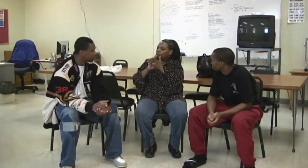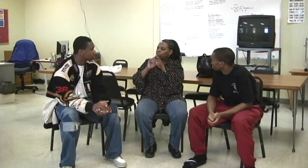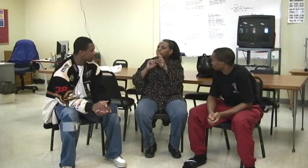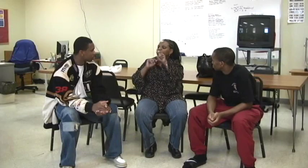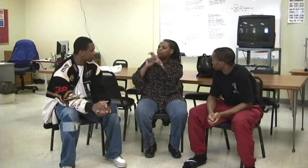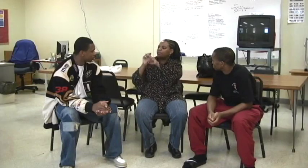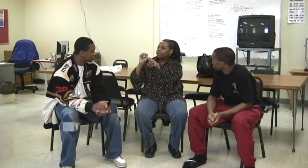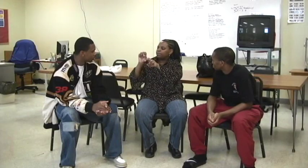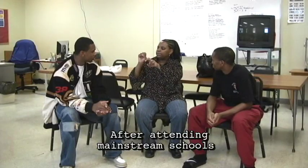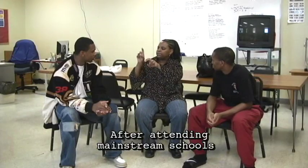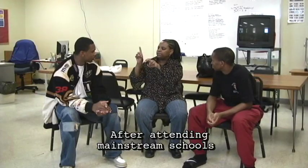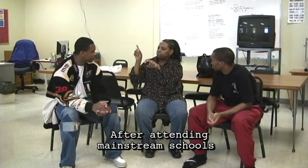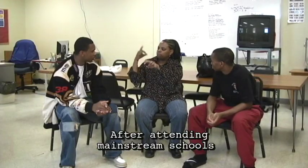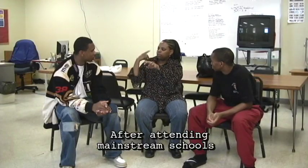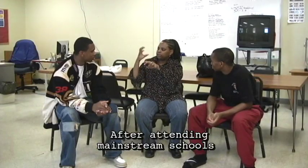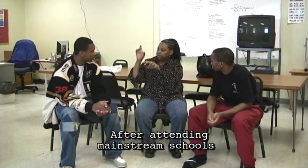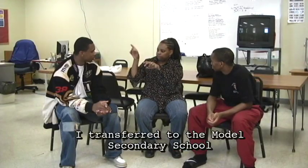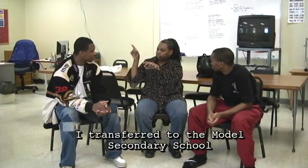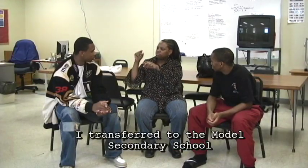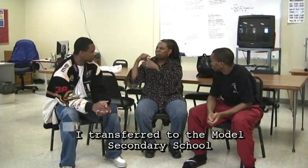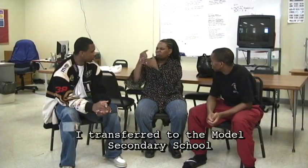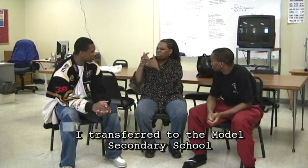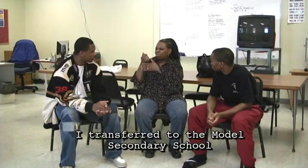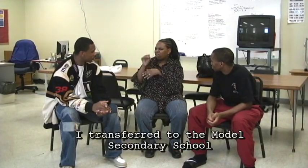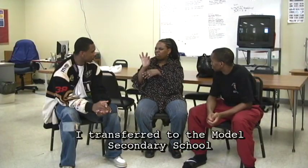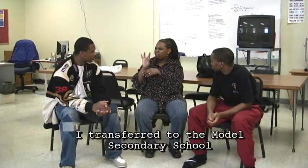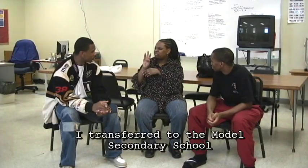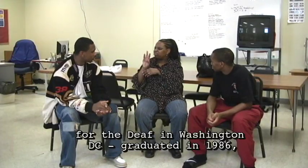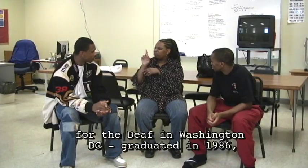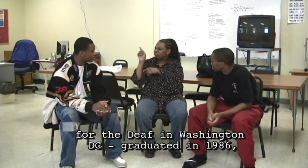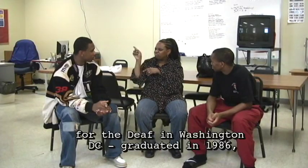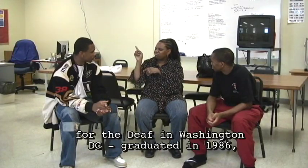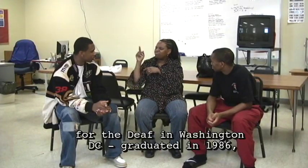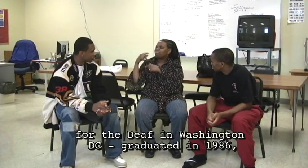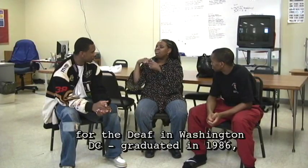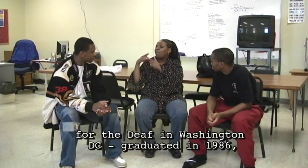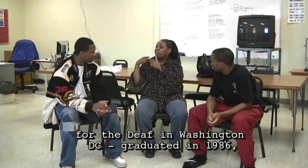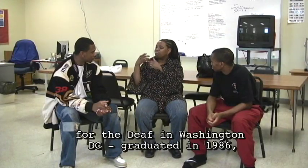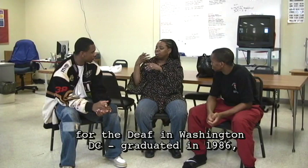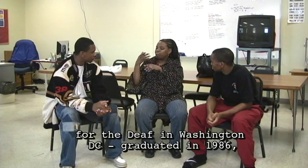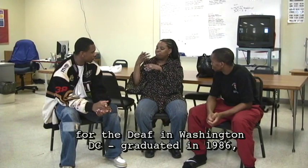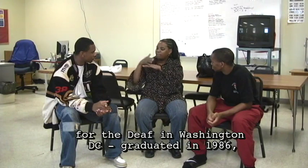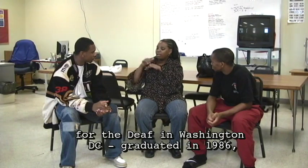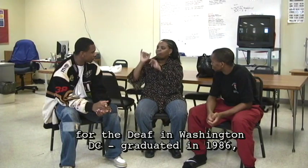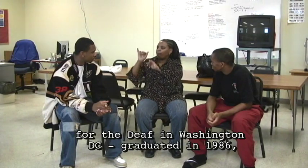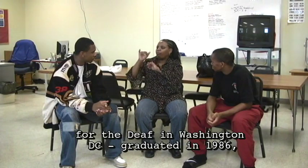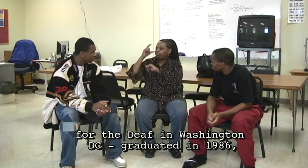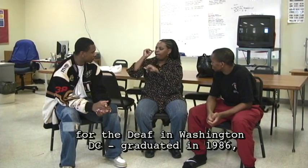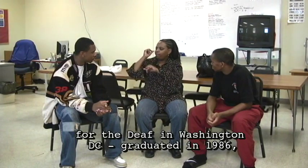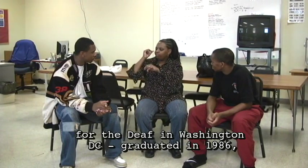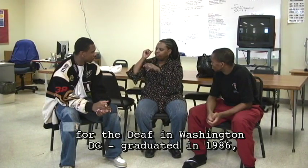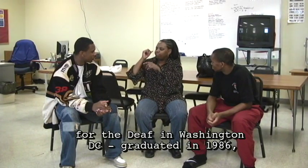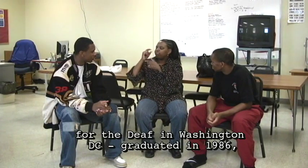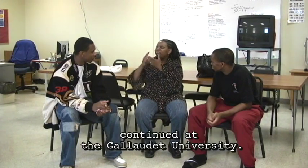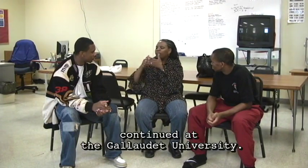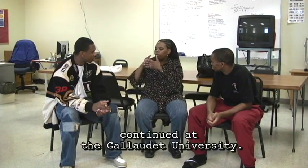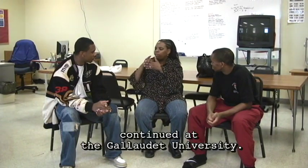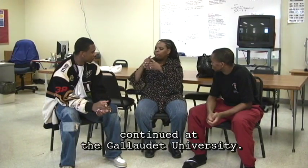After attending mainstream schools, I transferred to the Model Secondary School for the Deaf in Washington, D.C., graduated in 1986,